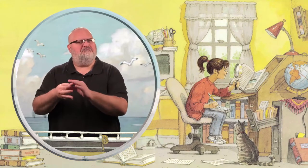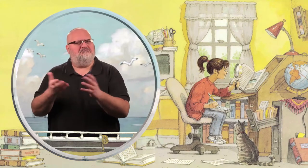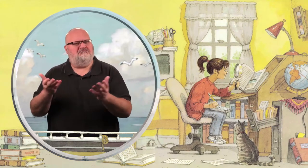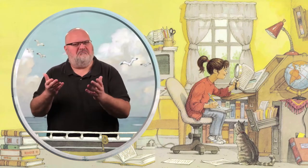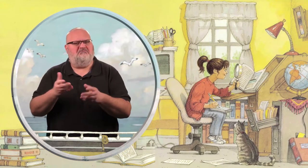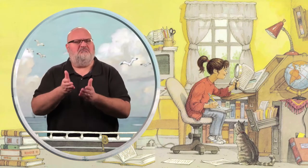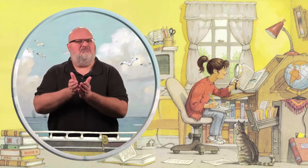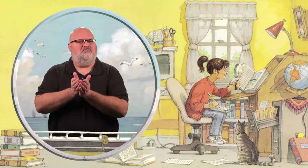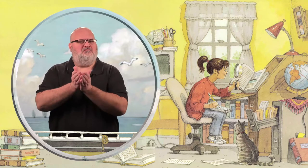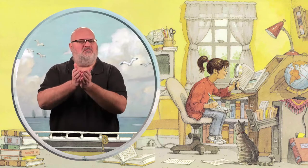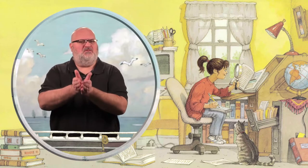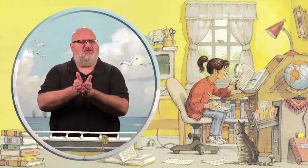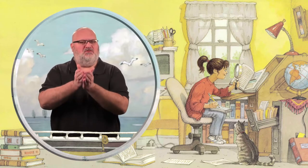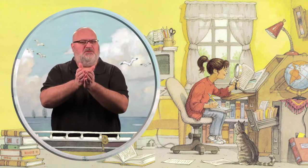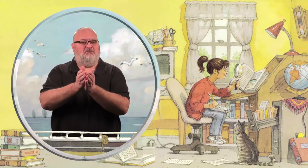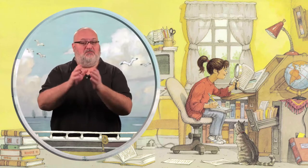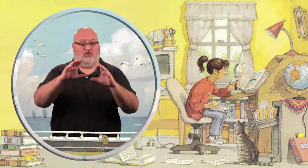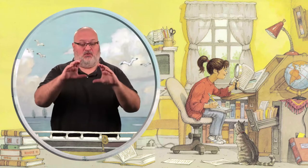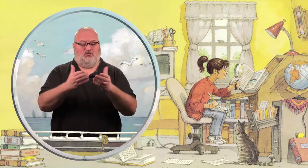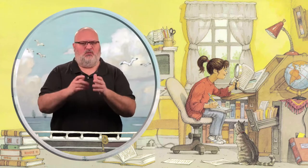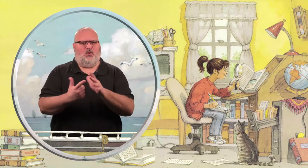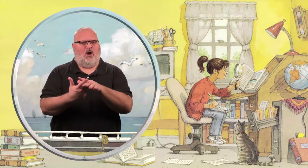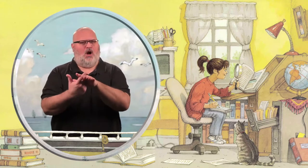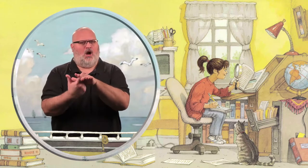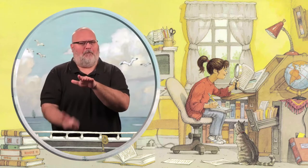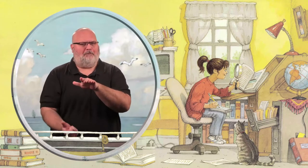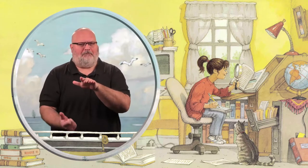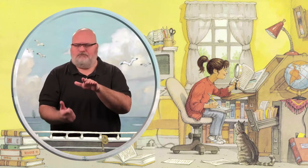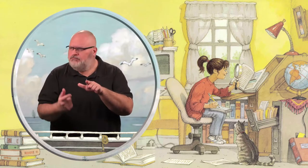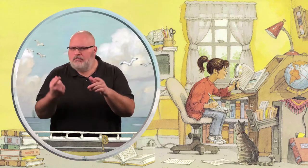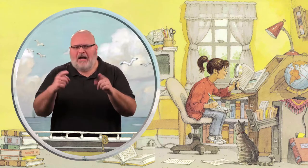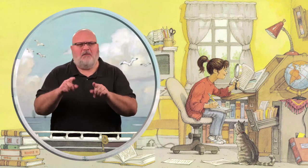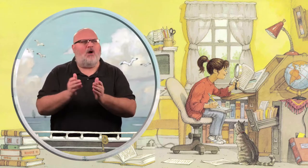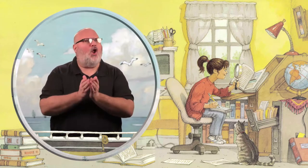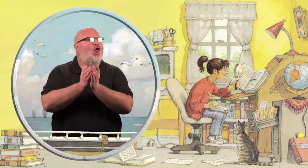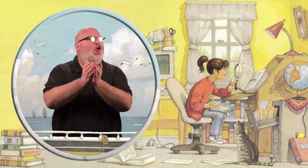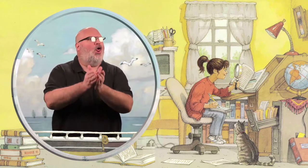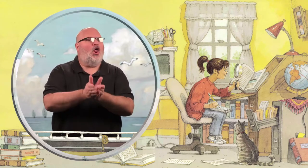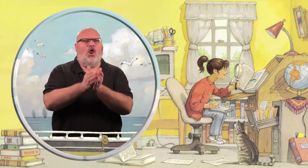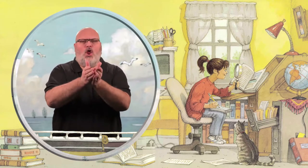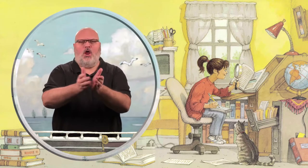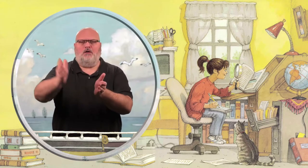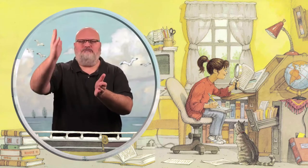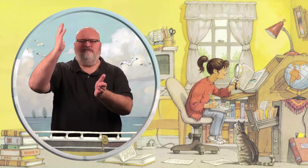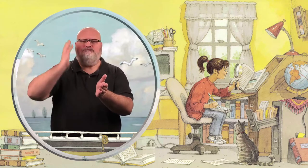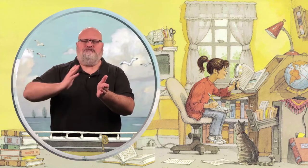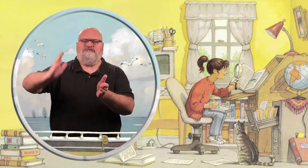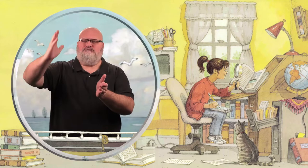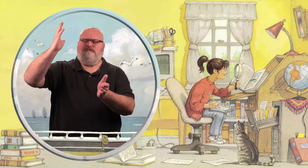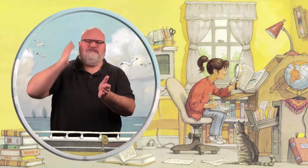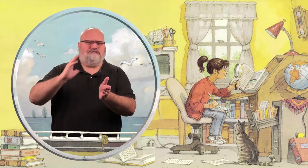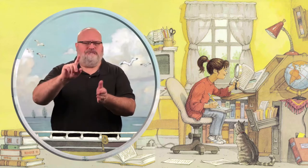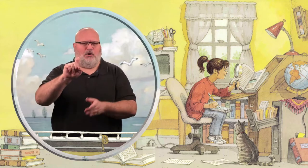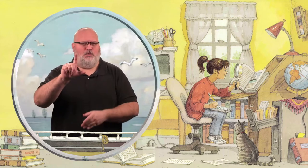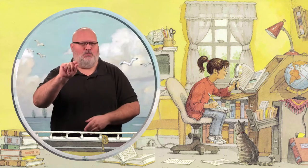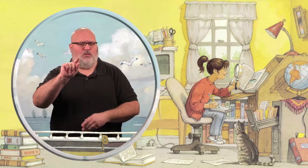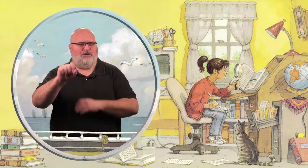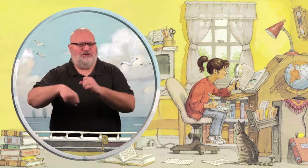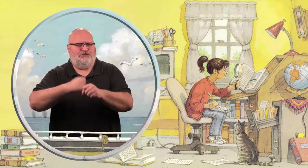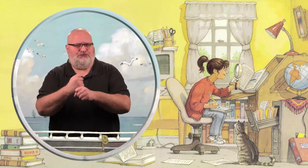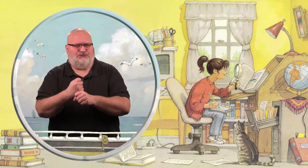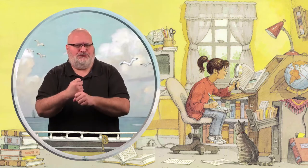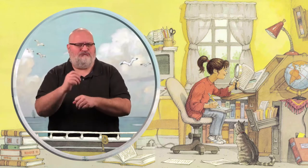The Mary Celeste is about a ship whose crew disappeared when they were on the high seas more than 120 years ago.